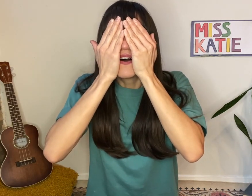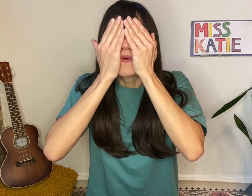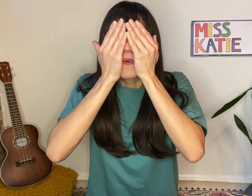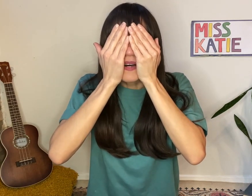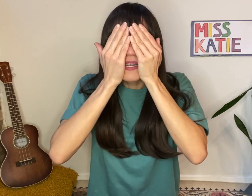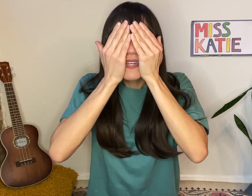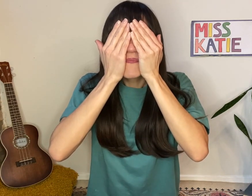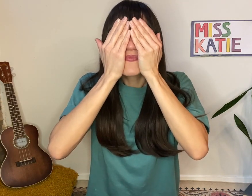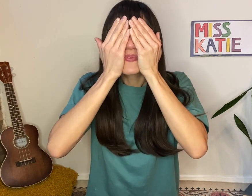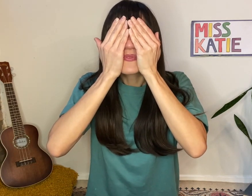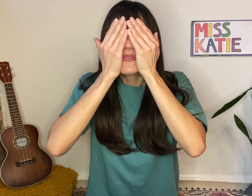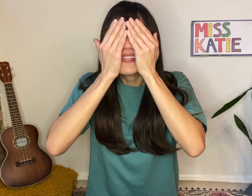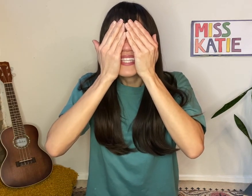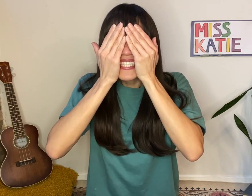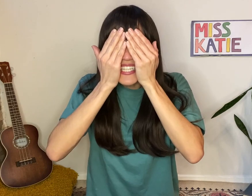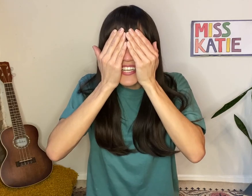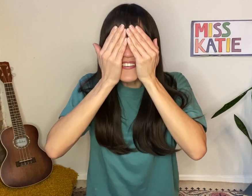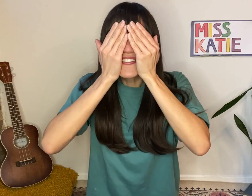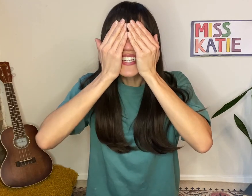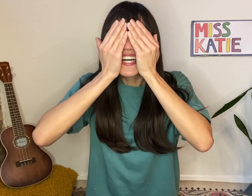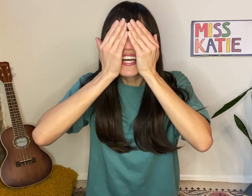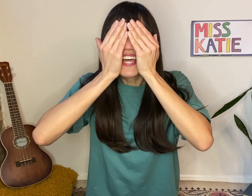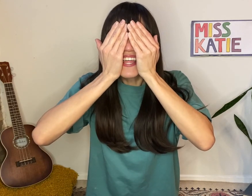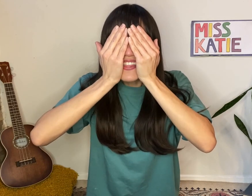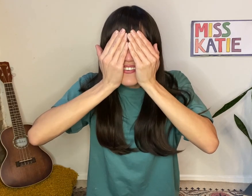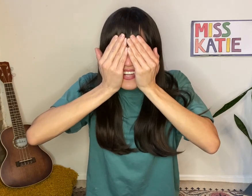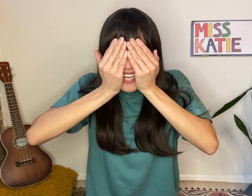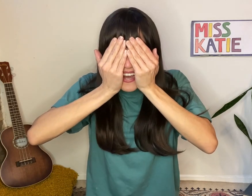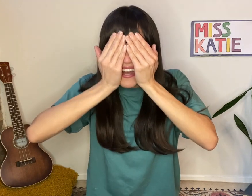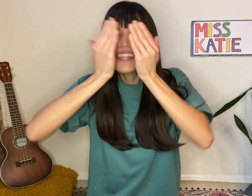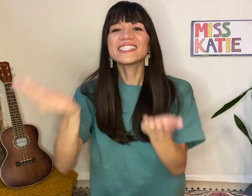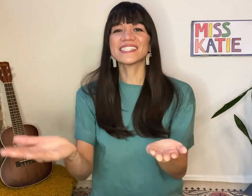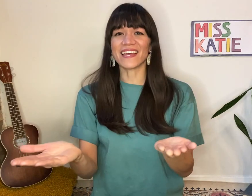One, two, three, unstick!